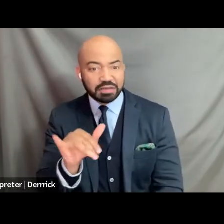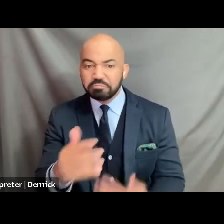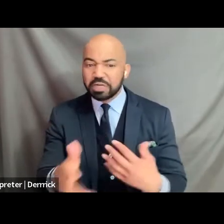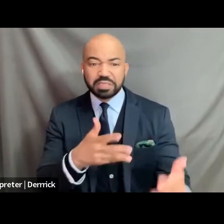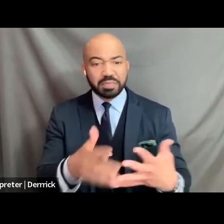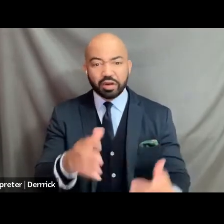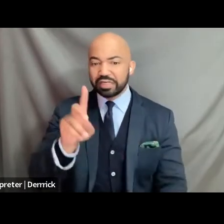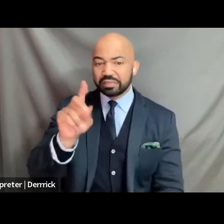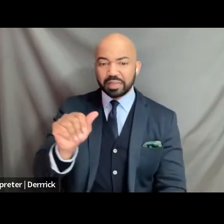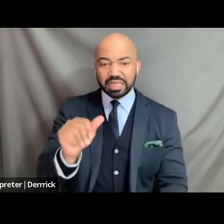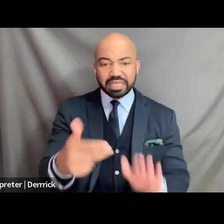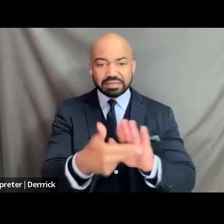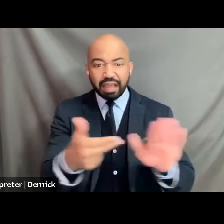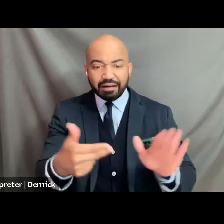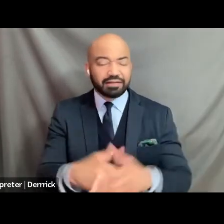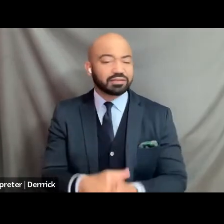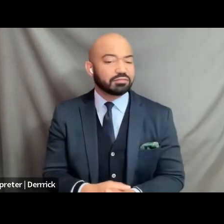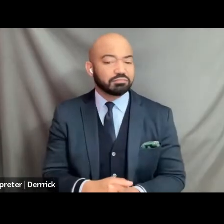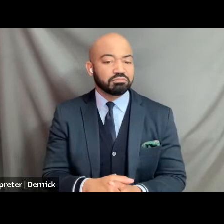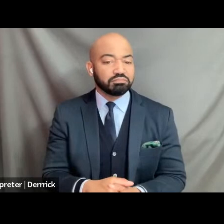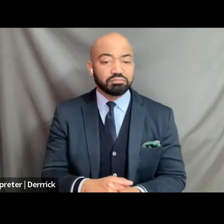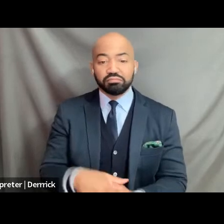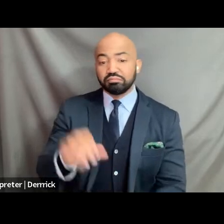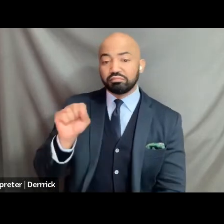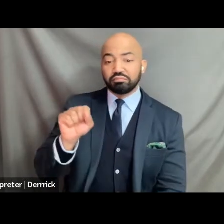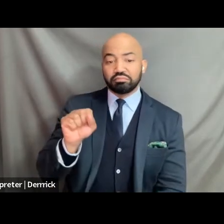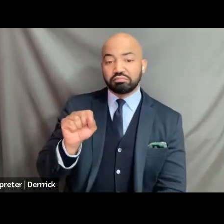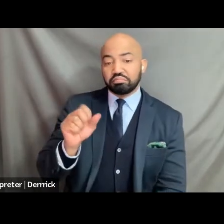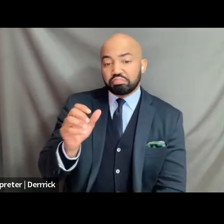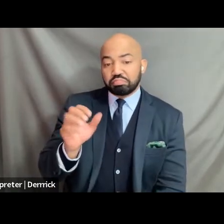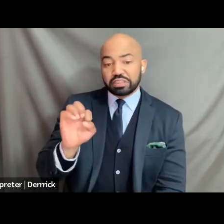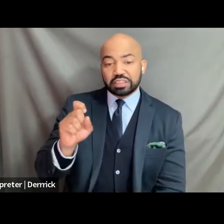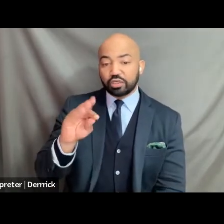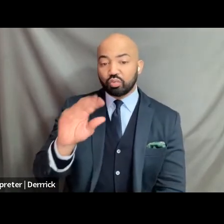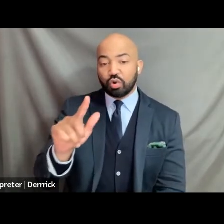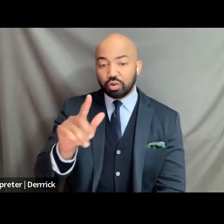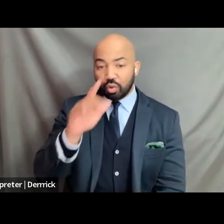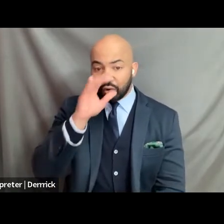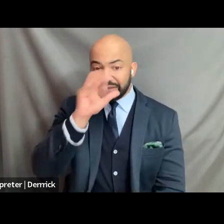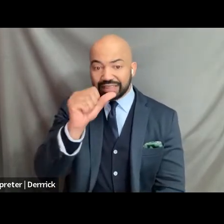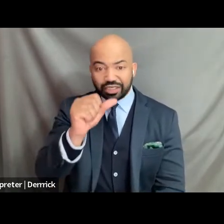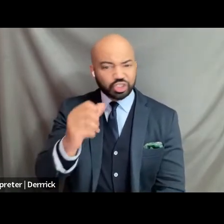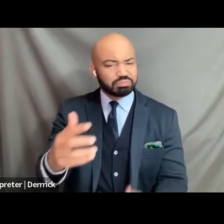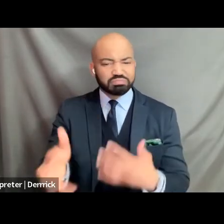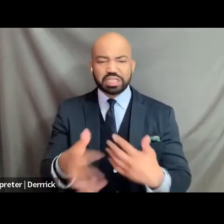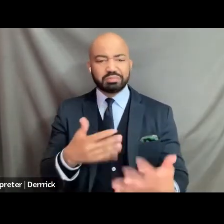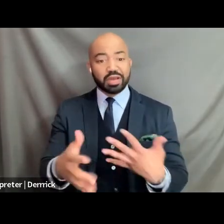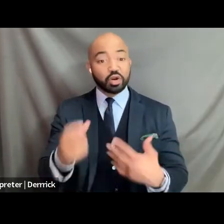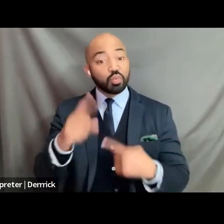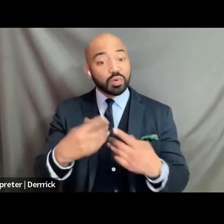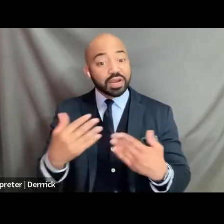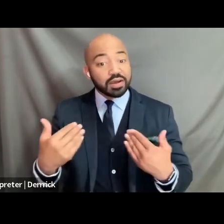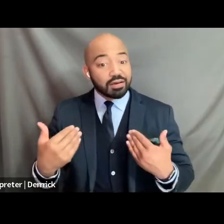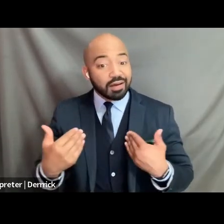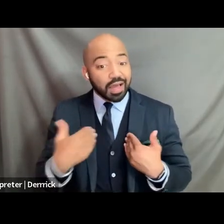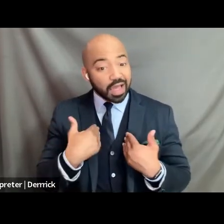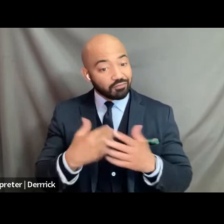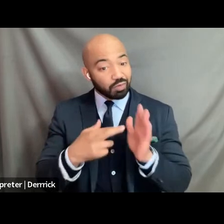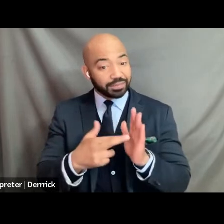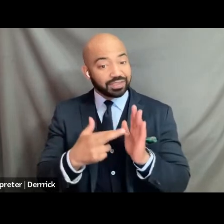orientation status when we have more visibility and representation in these platforms it really does open the doorway